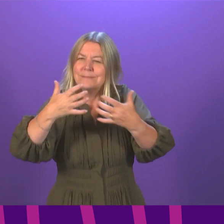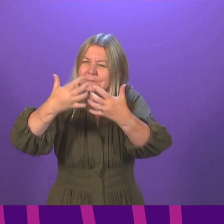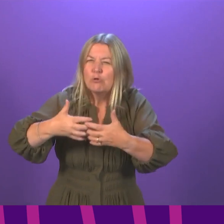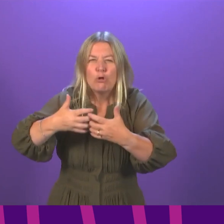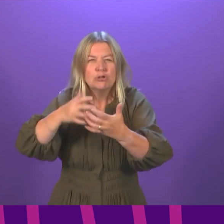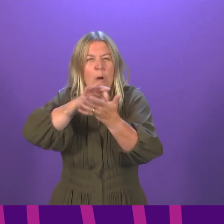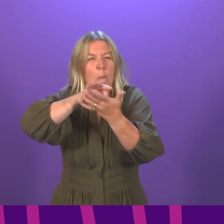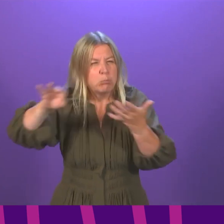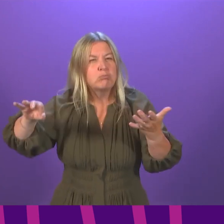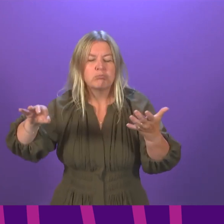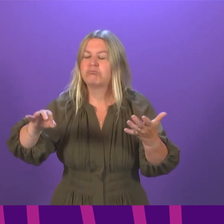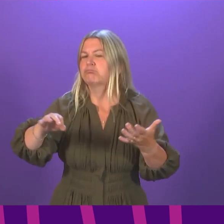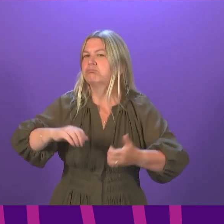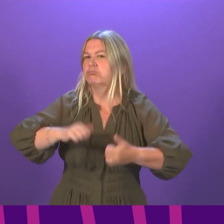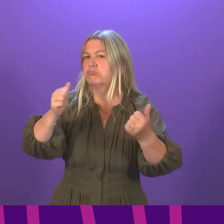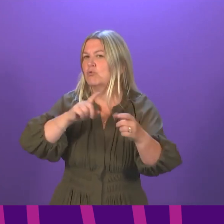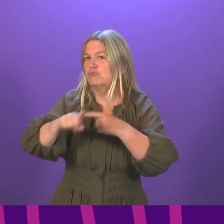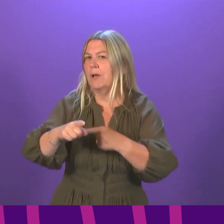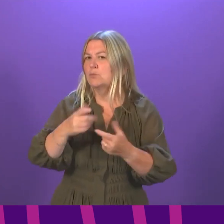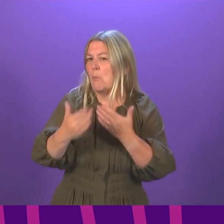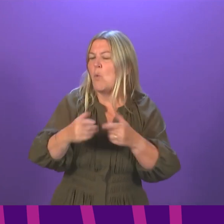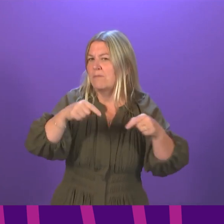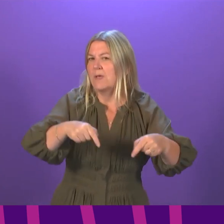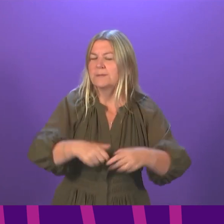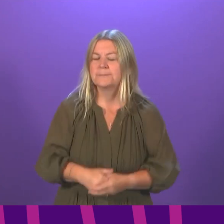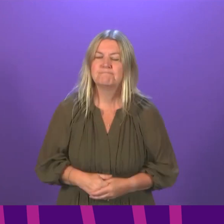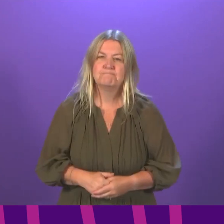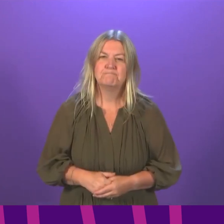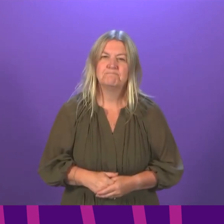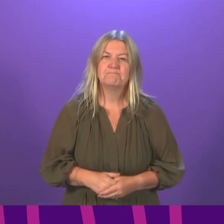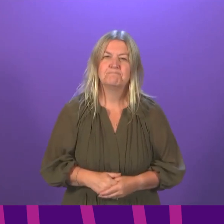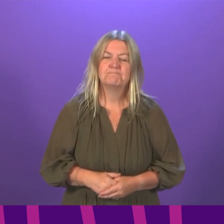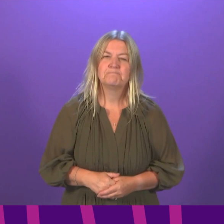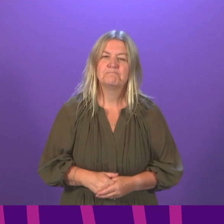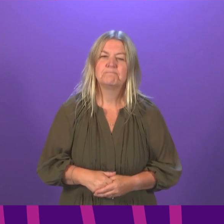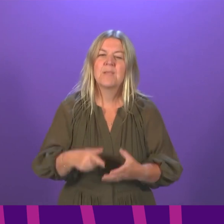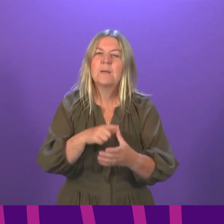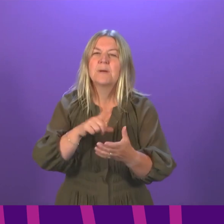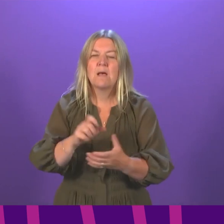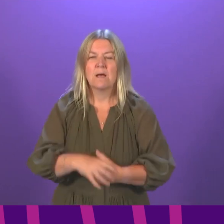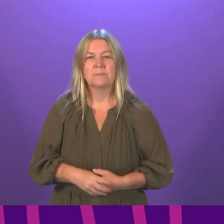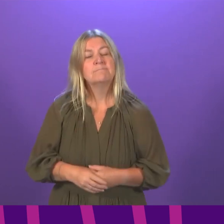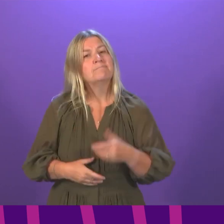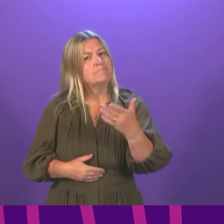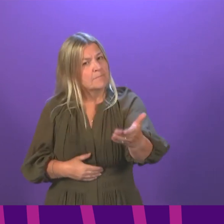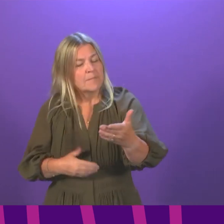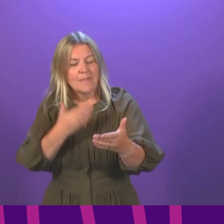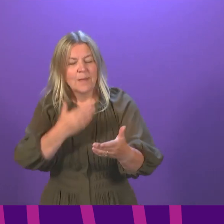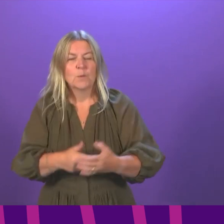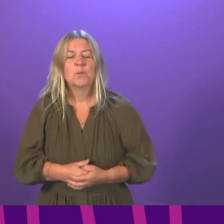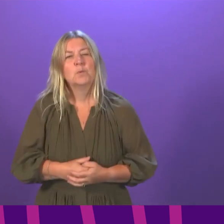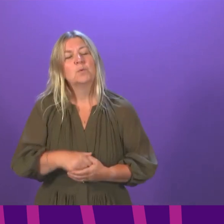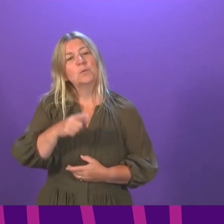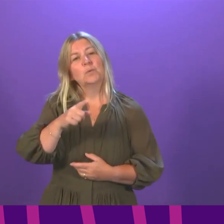Katie Clarke, to be followed by John Mason. The SNP first steps